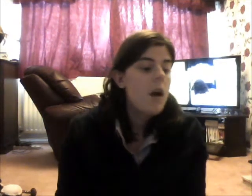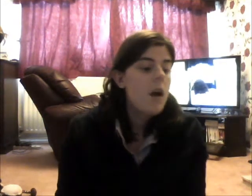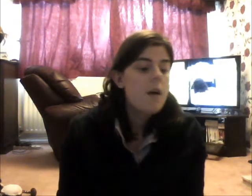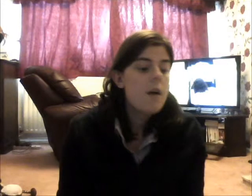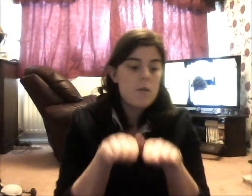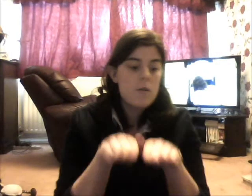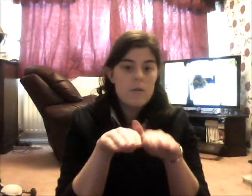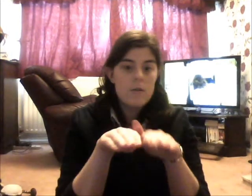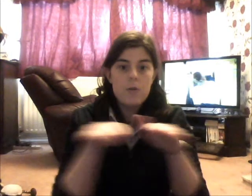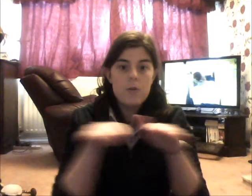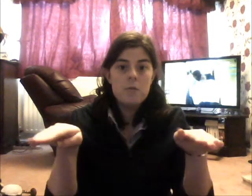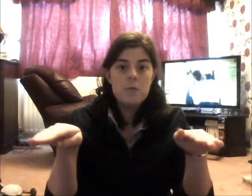Floor.